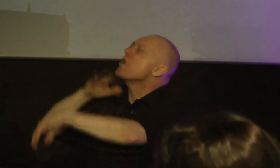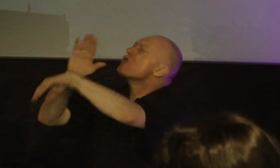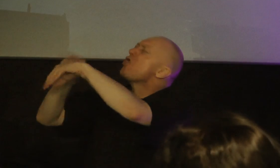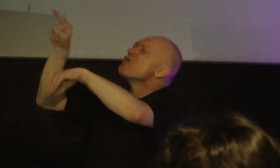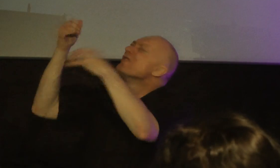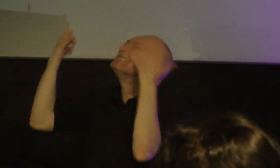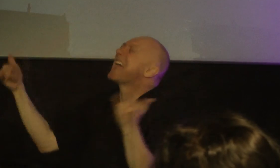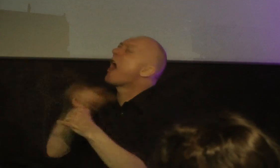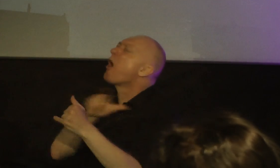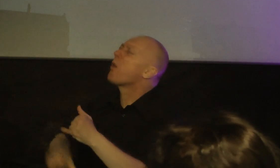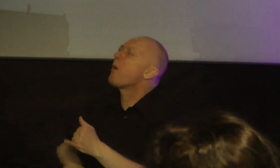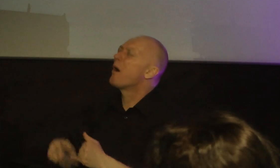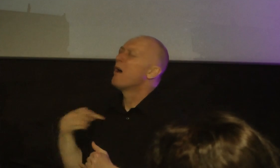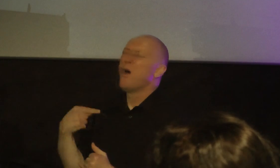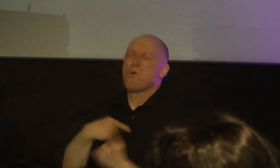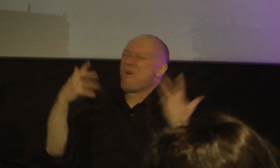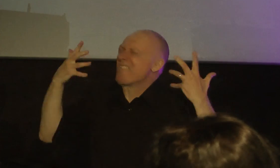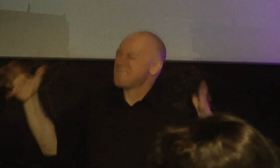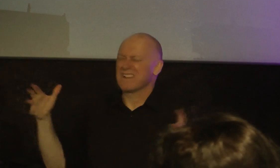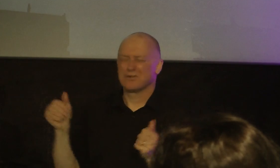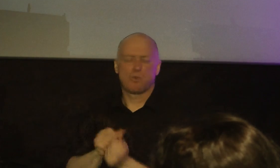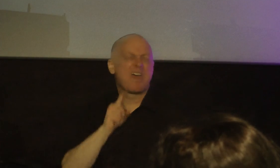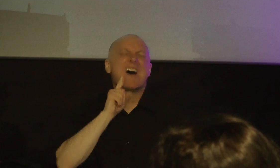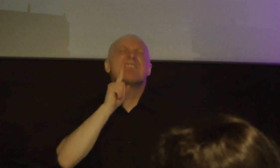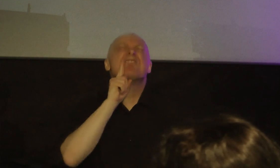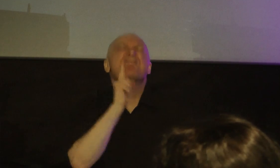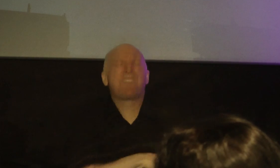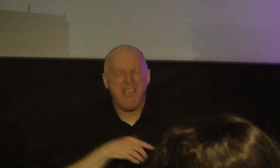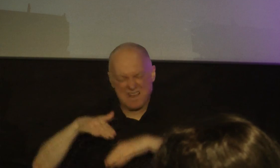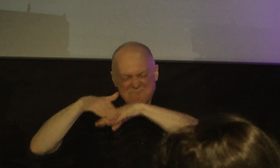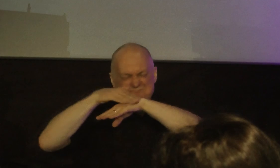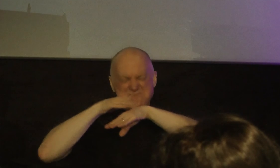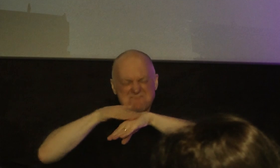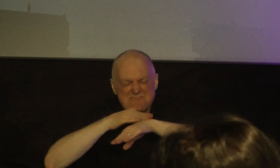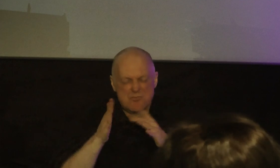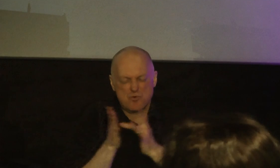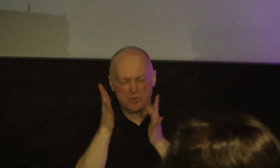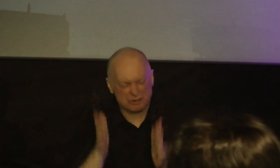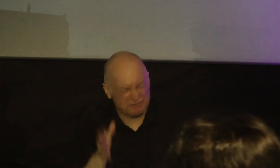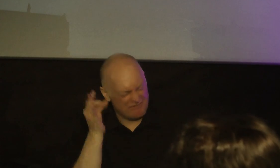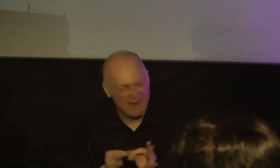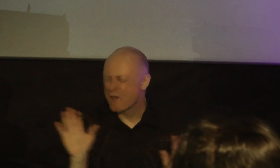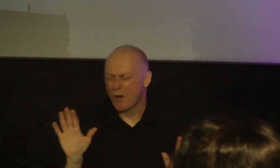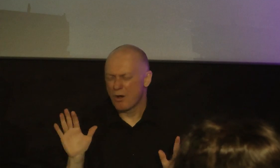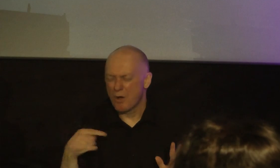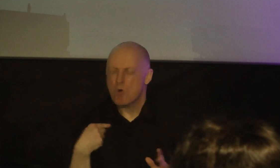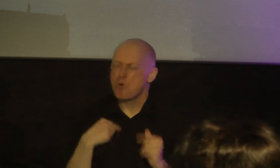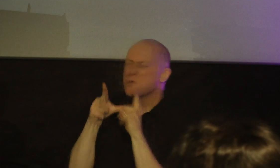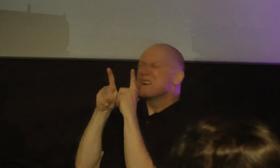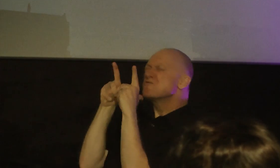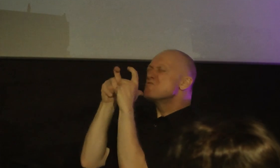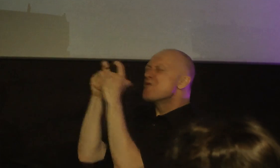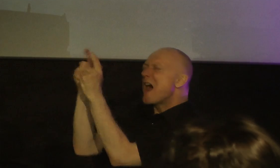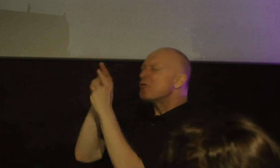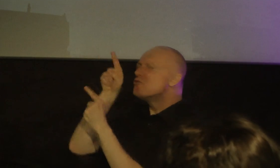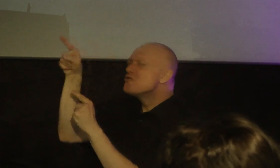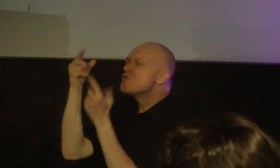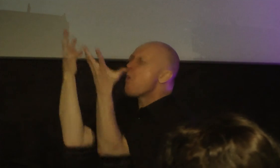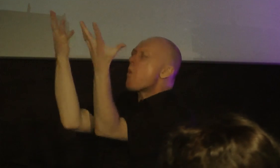we are done with fake superficial Christianity and we are running towards you wanting to be real right